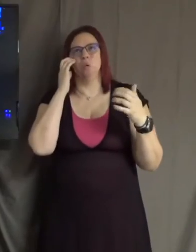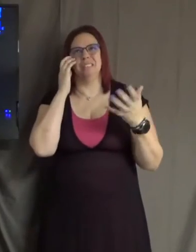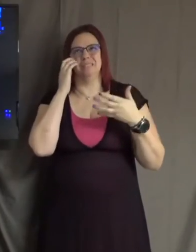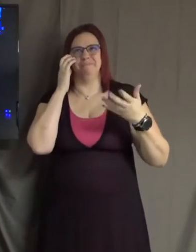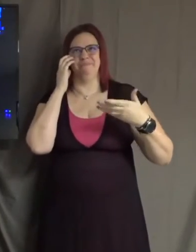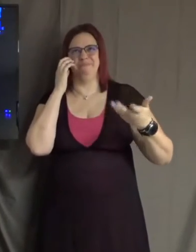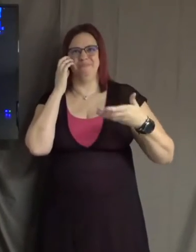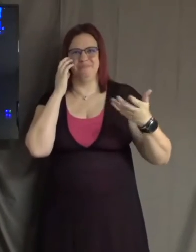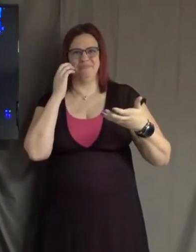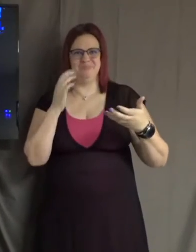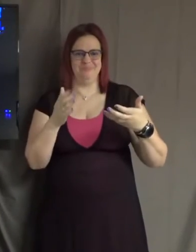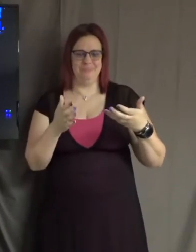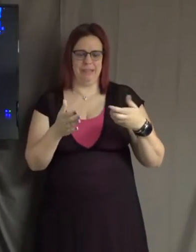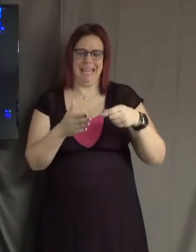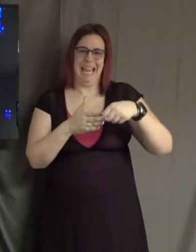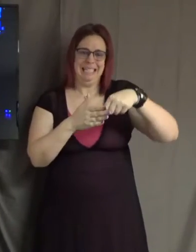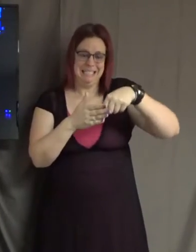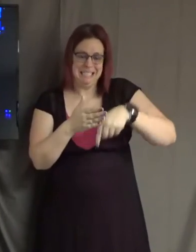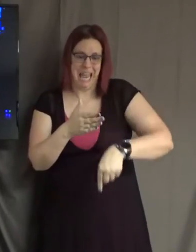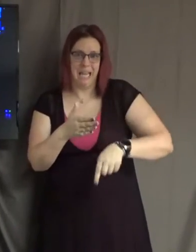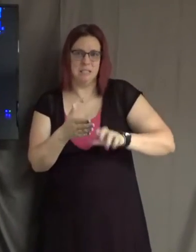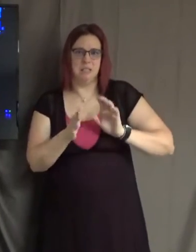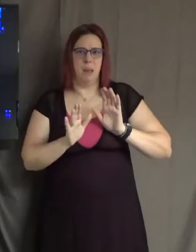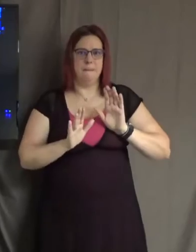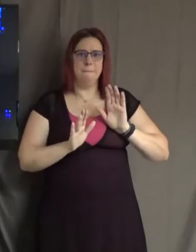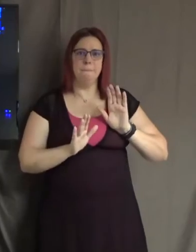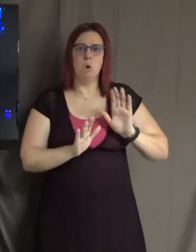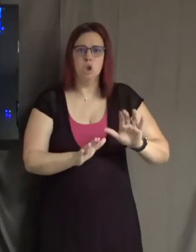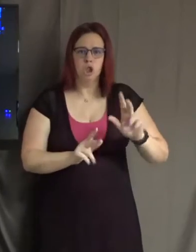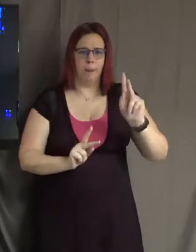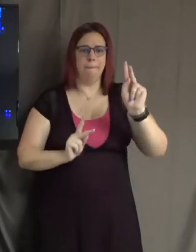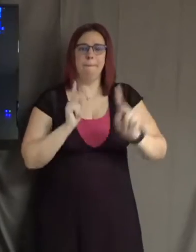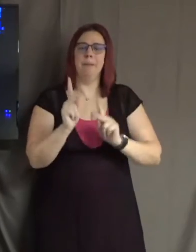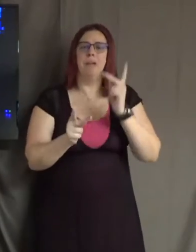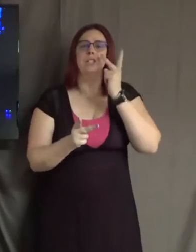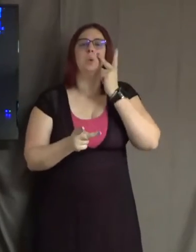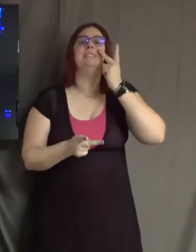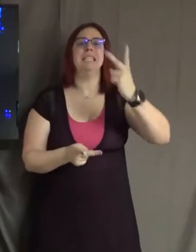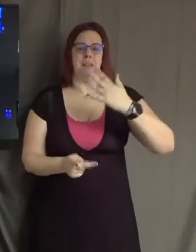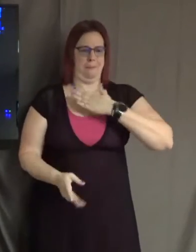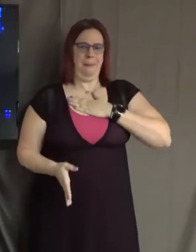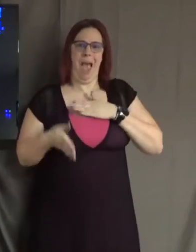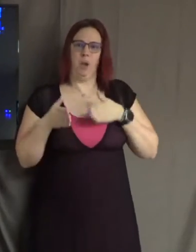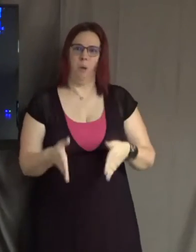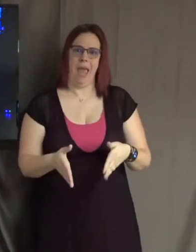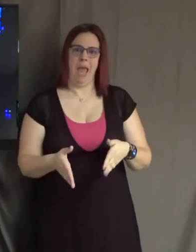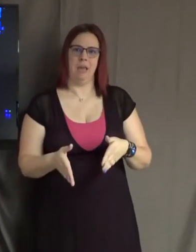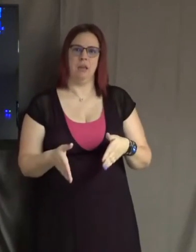pushing people to see things our way and do things our way that we're practicing soundbite consciousness.